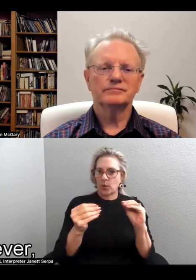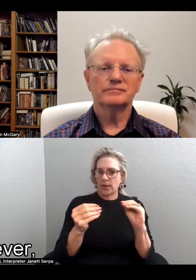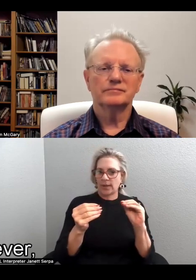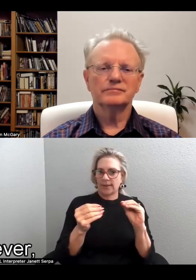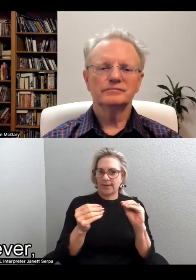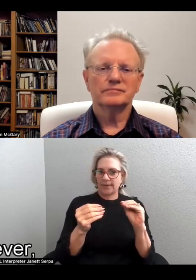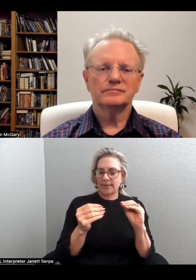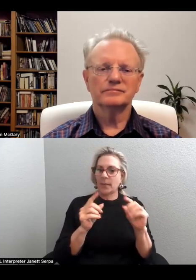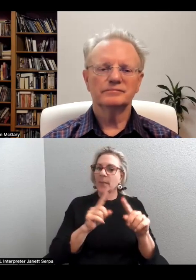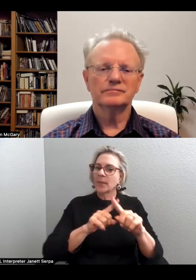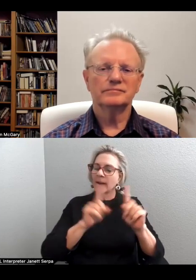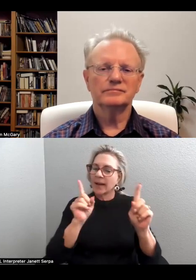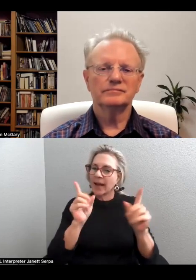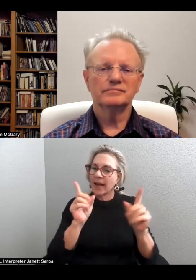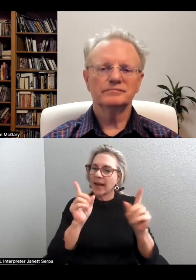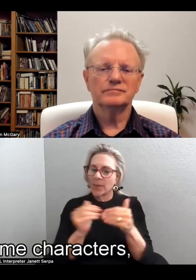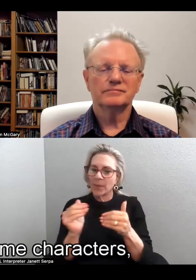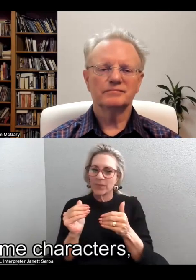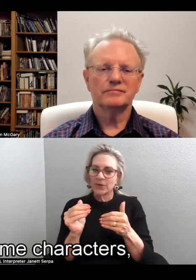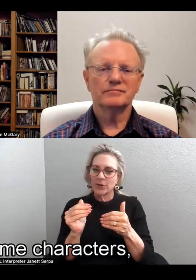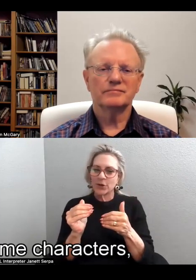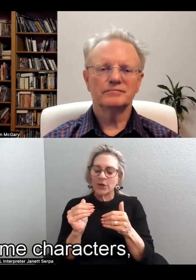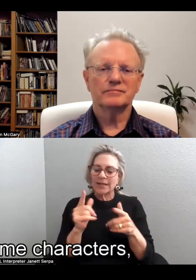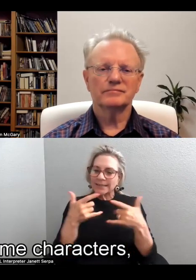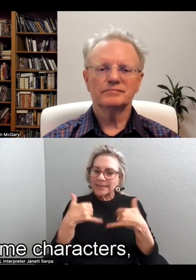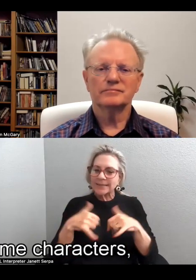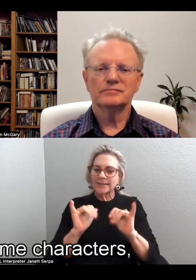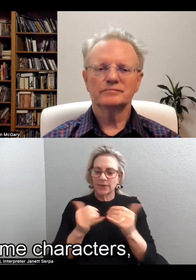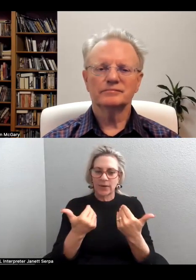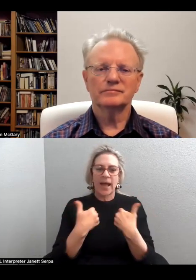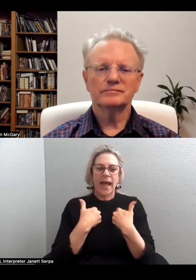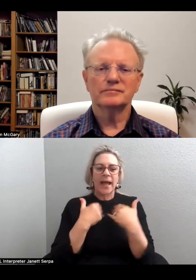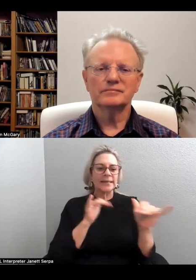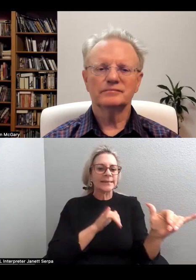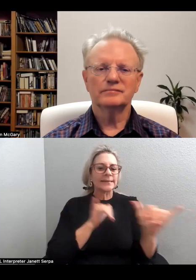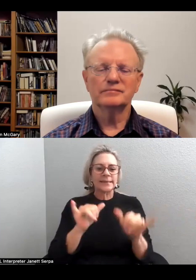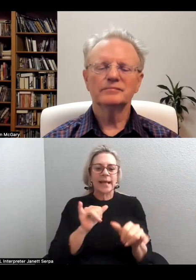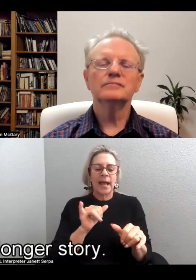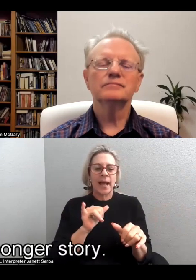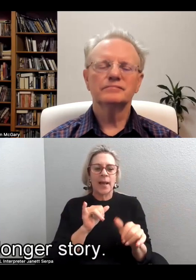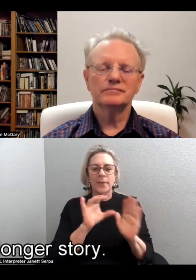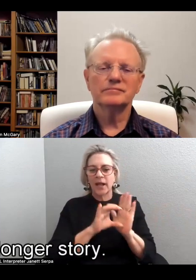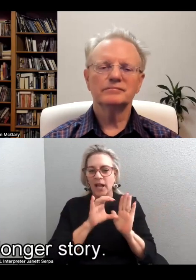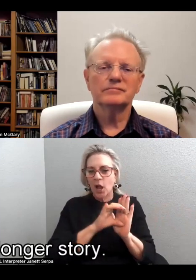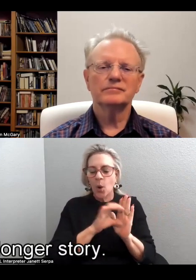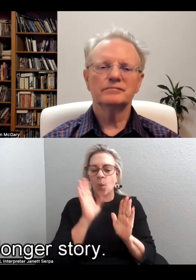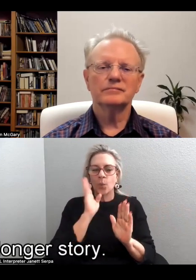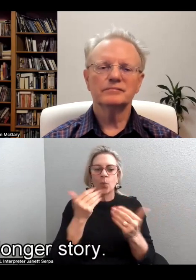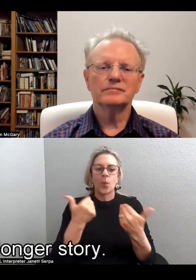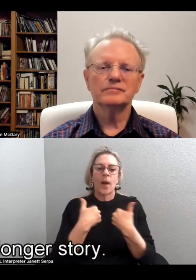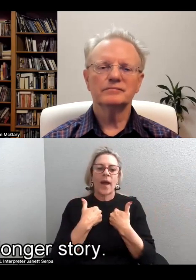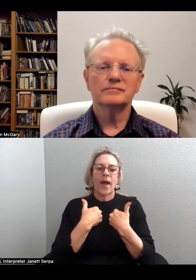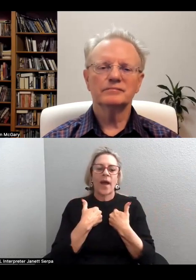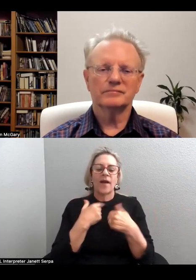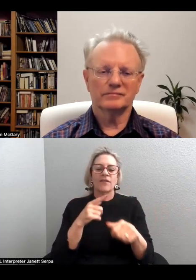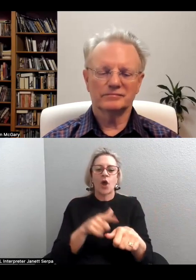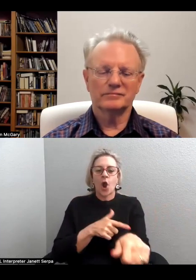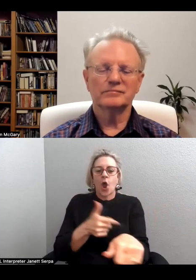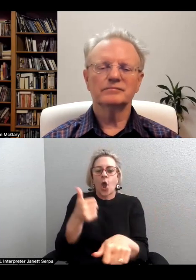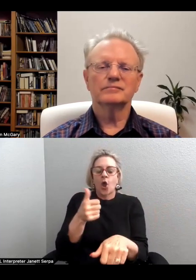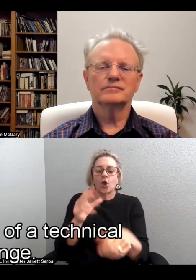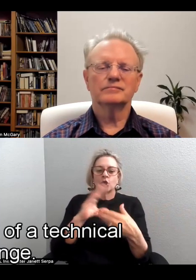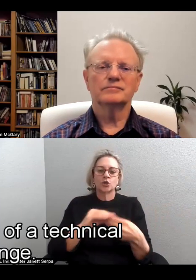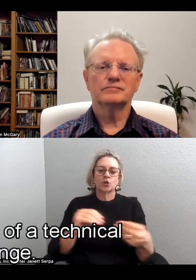However, it still has the same characters. It will have a longer story.